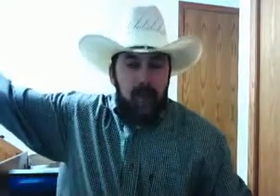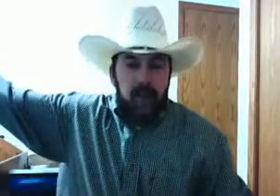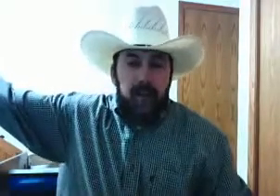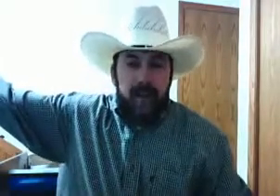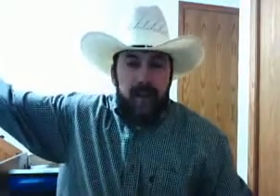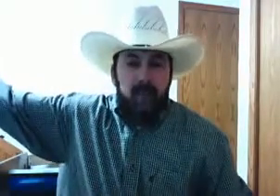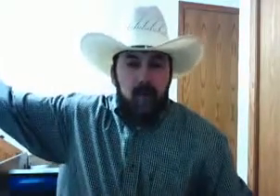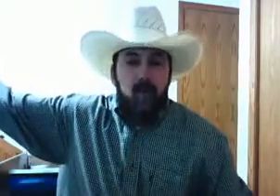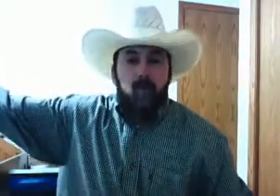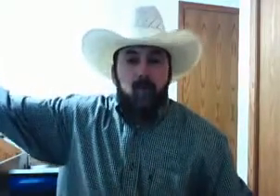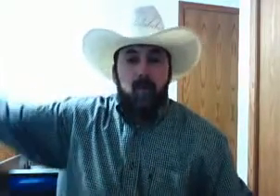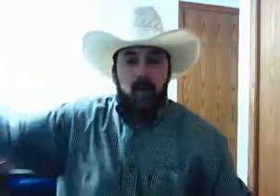died is wrong.